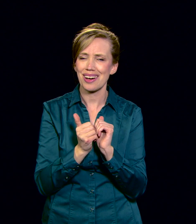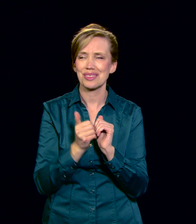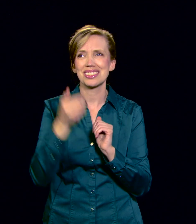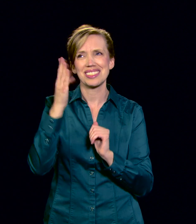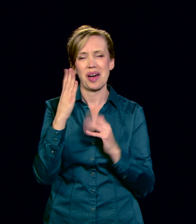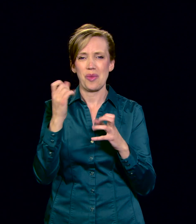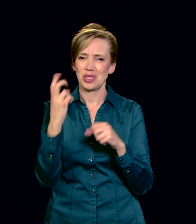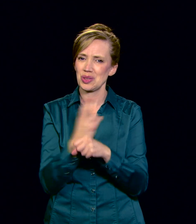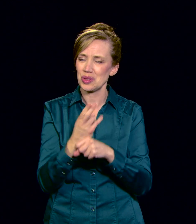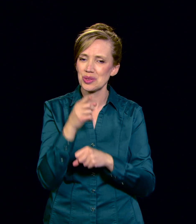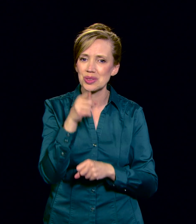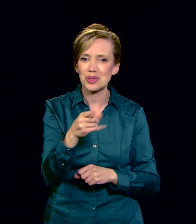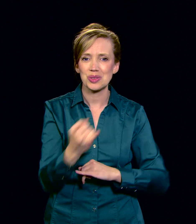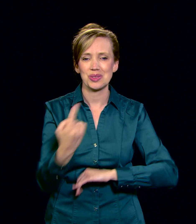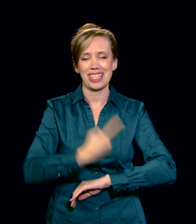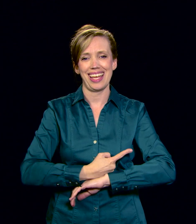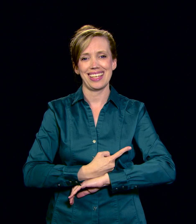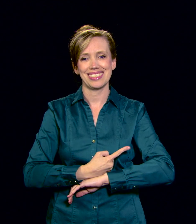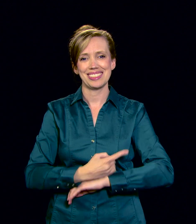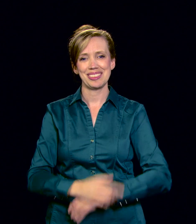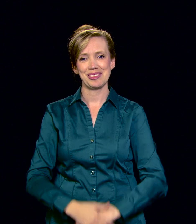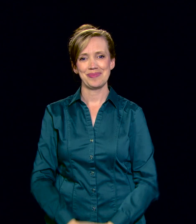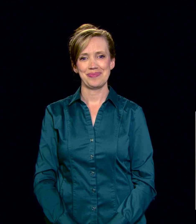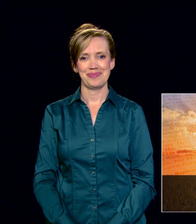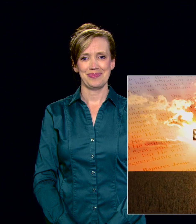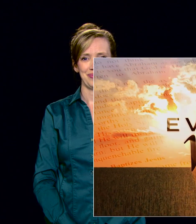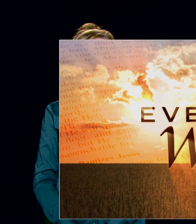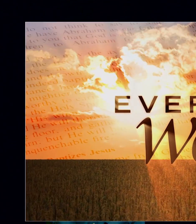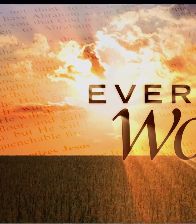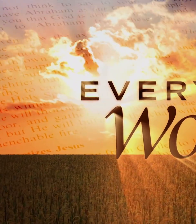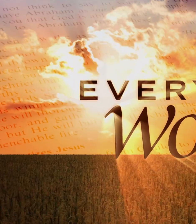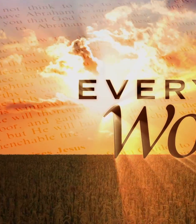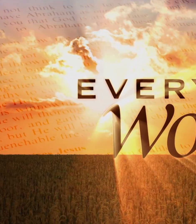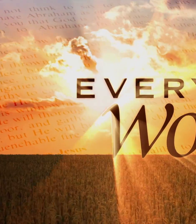I'm John Bradshaw for It Is Written. Let's look today by every word.